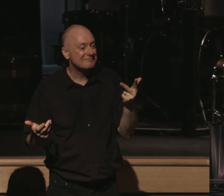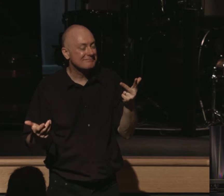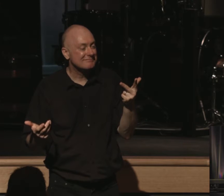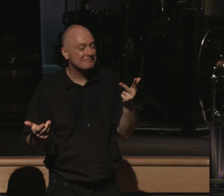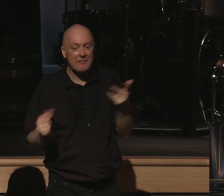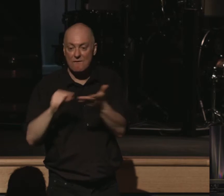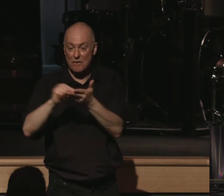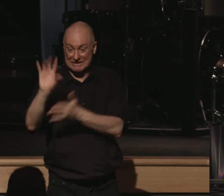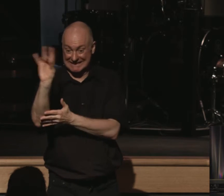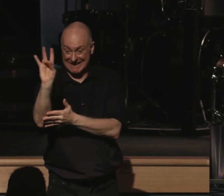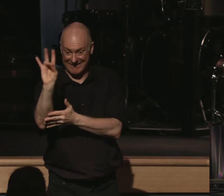Verse seven.